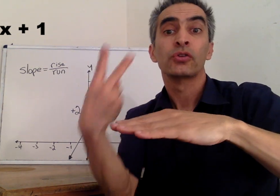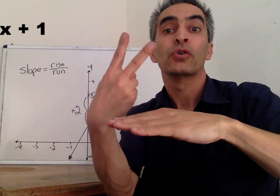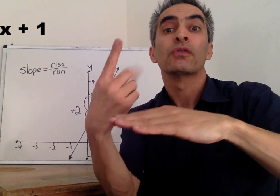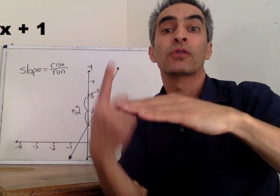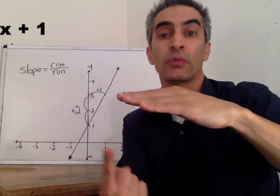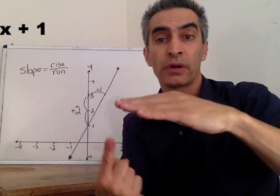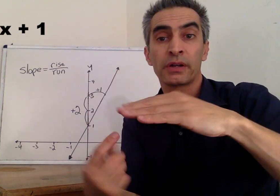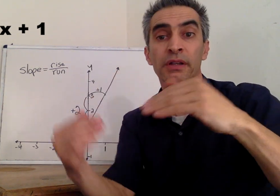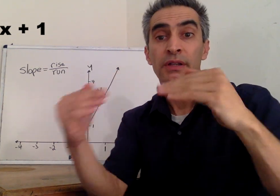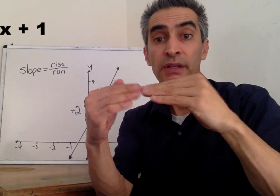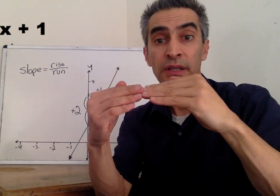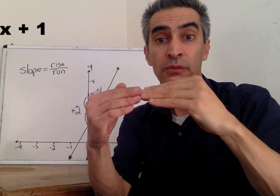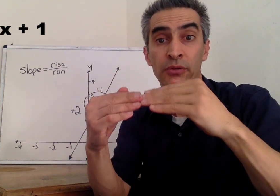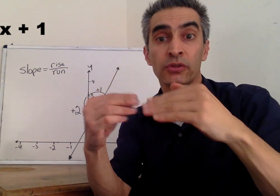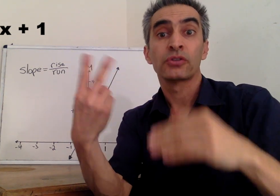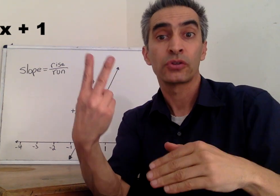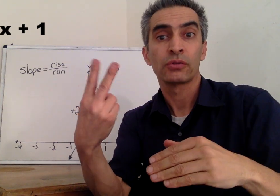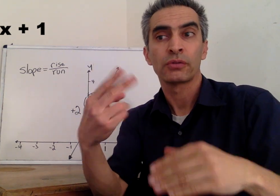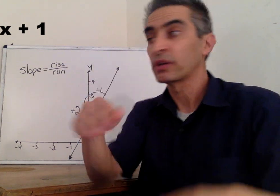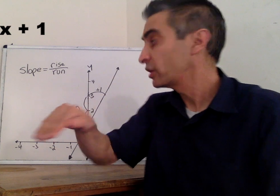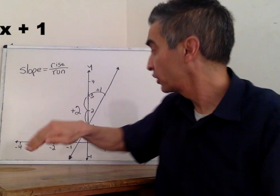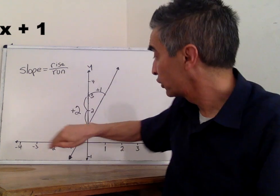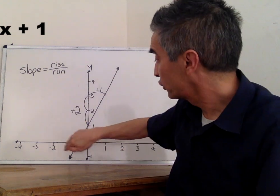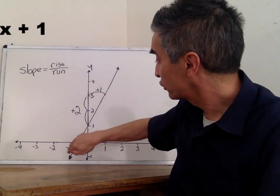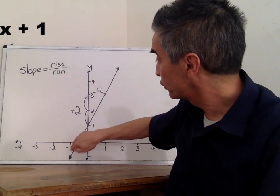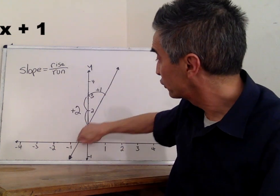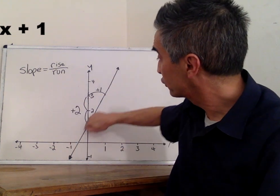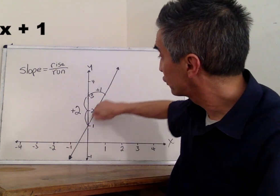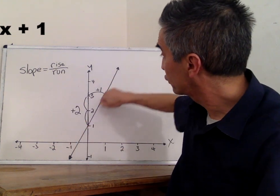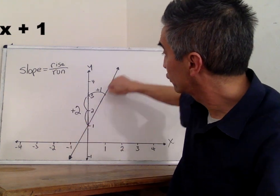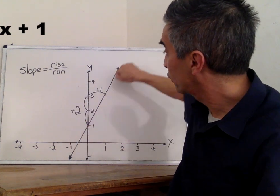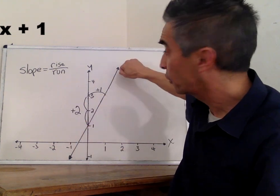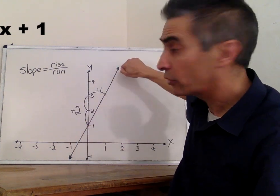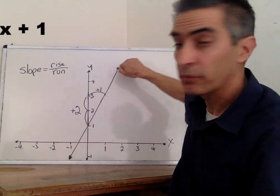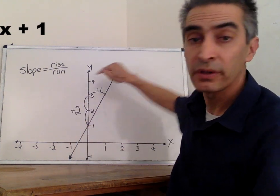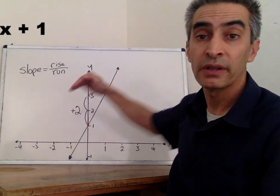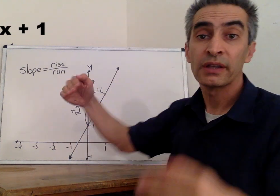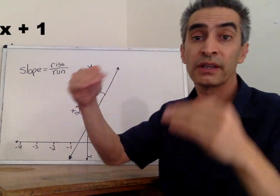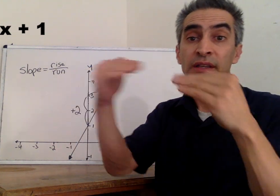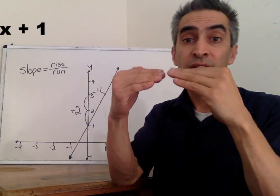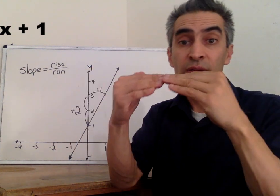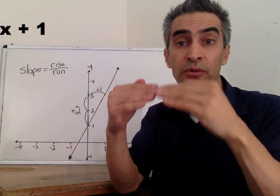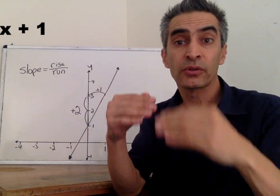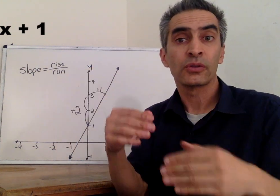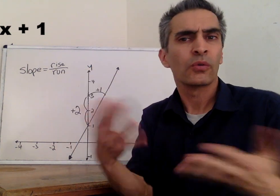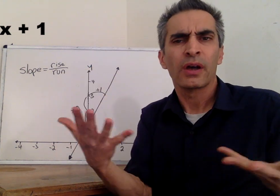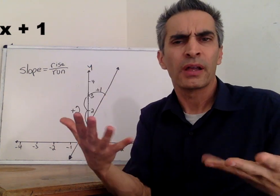2 over 1, which equals 2. The slope equals 2.